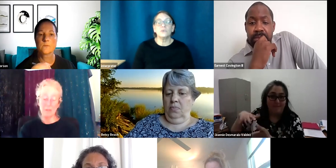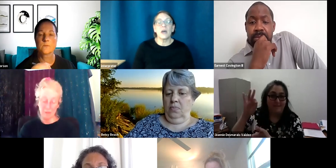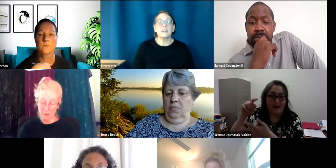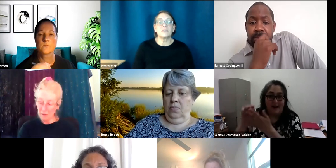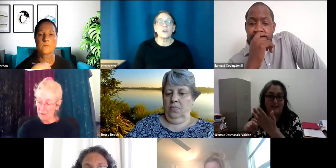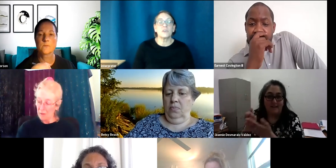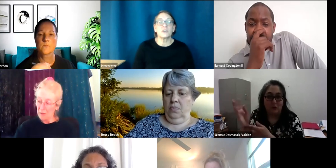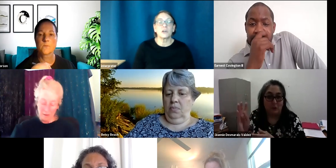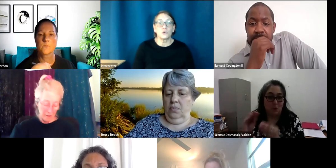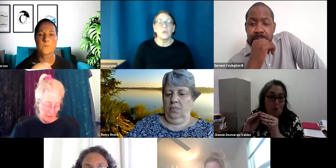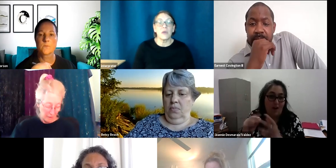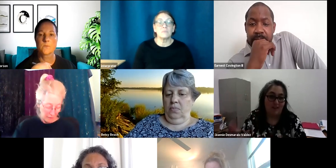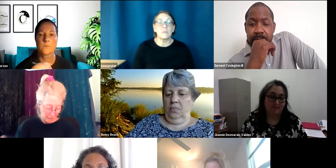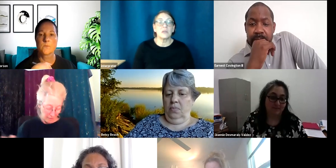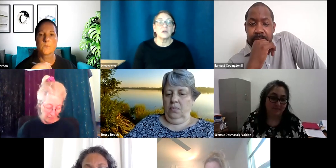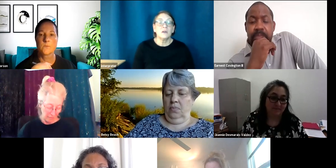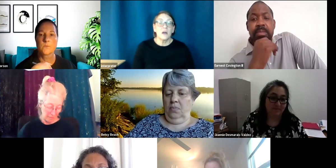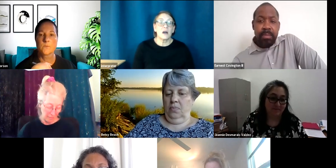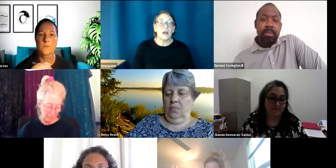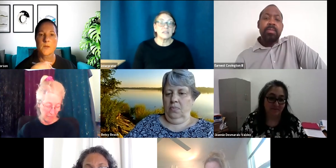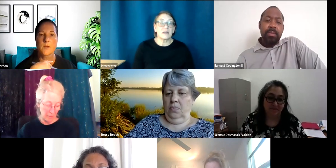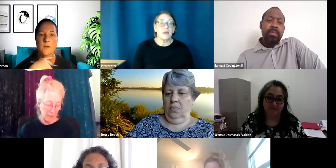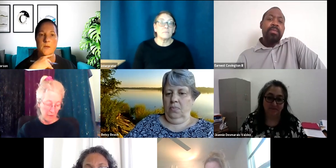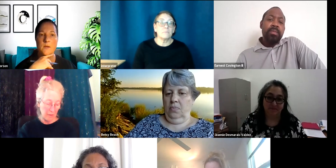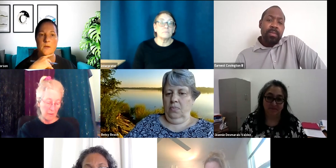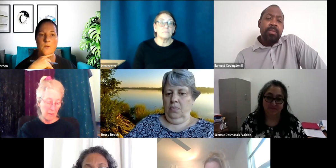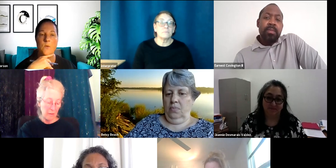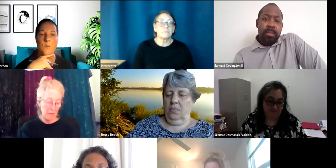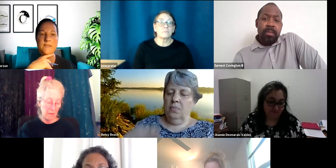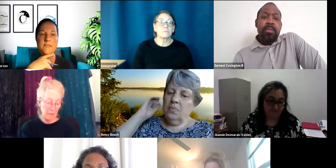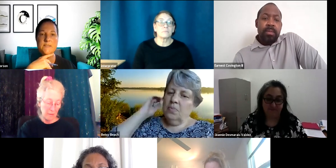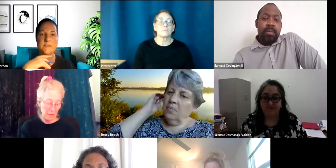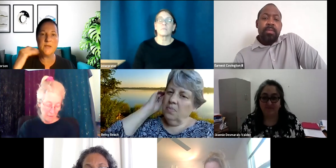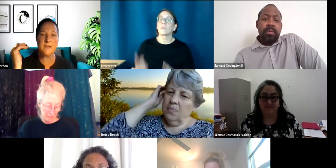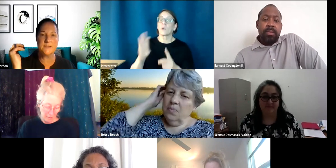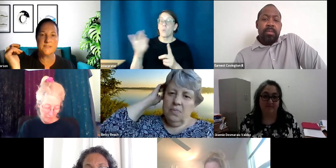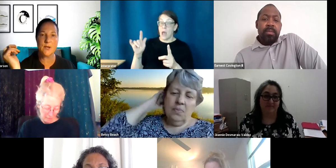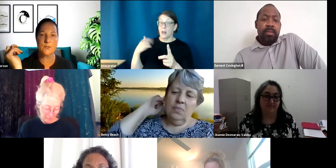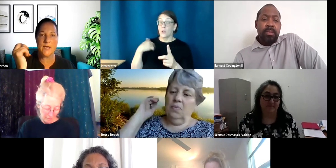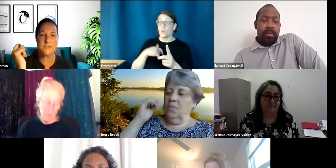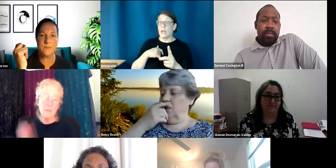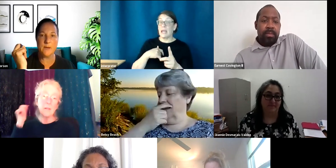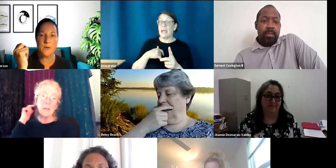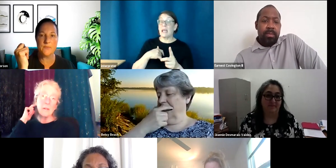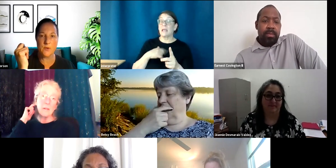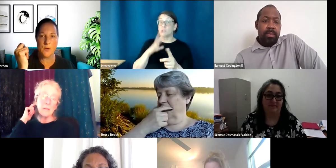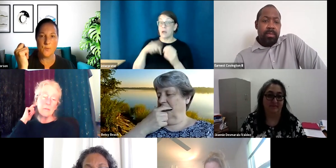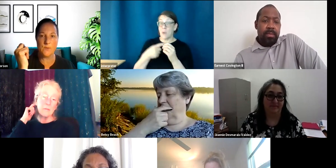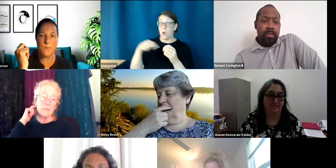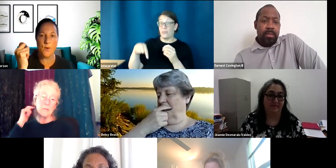that deaf and hard of hearing group and then maybe contact them. Well, did speak at this at our last meeting a month ago with